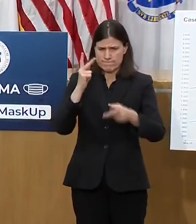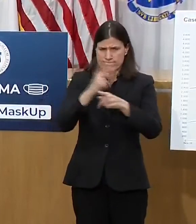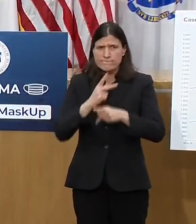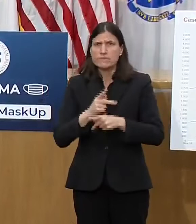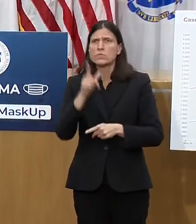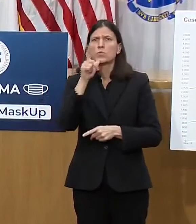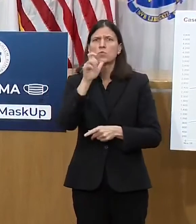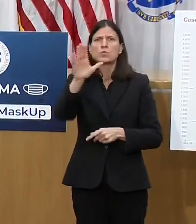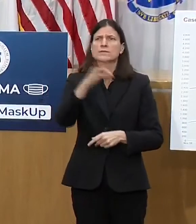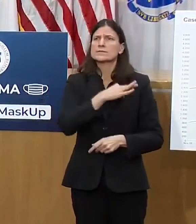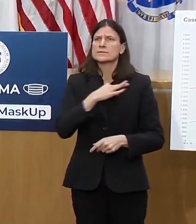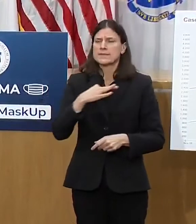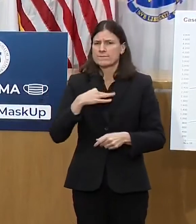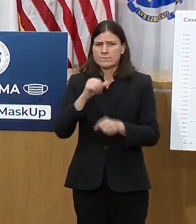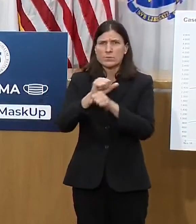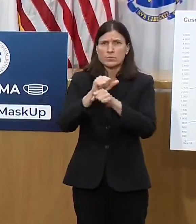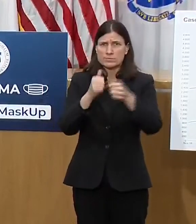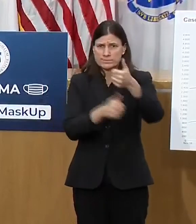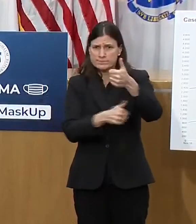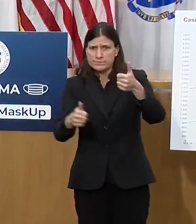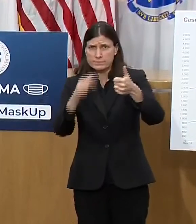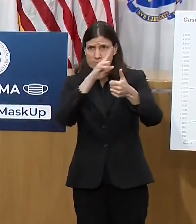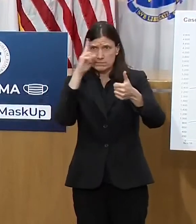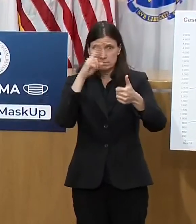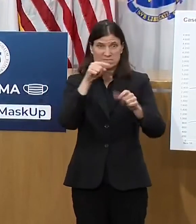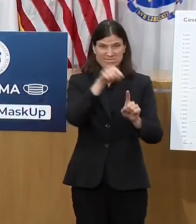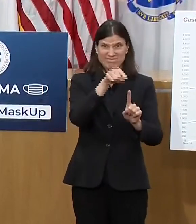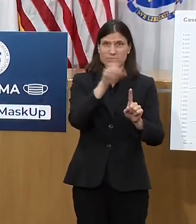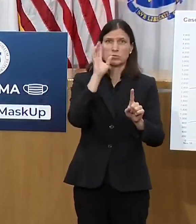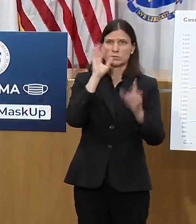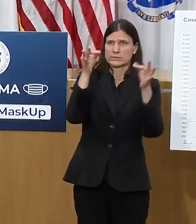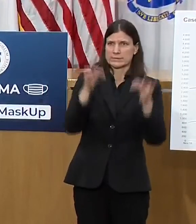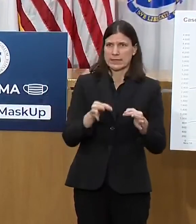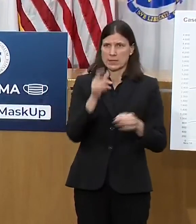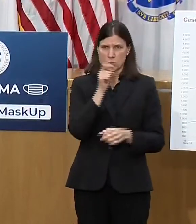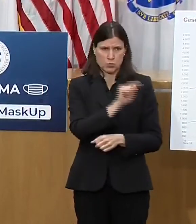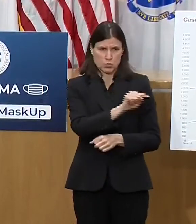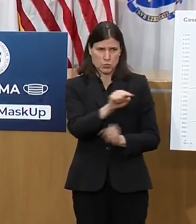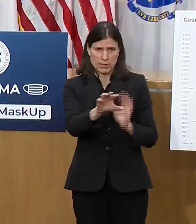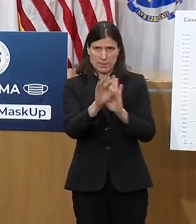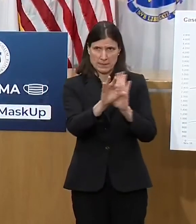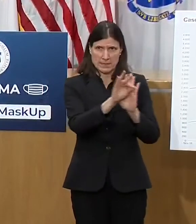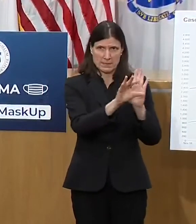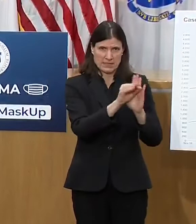the rollout of vaccinations to this group to last several weeks for most hospitals.